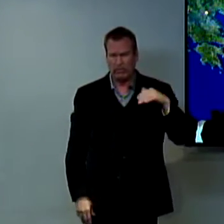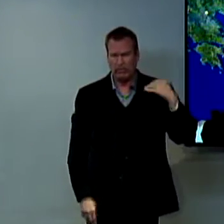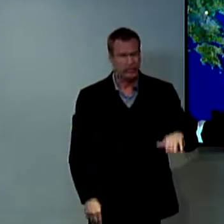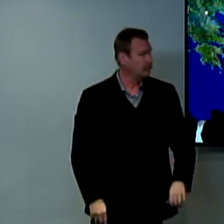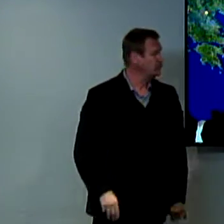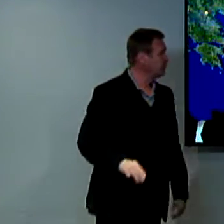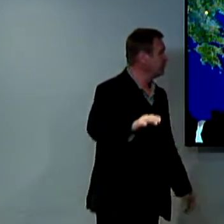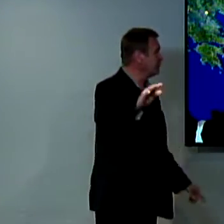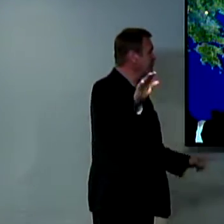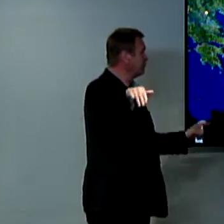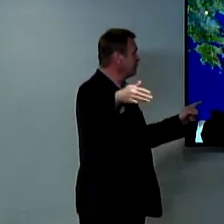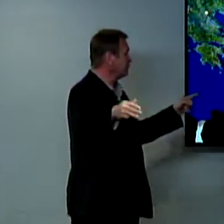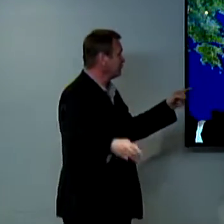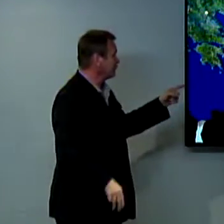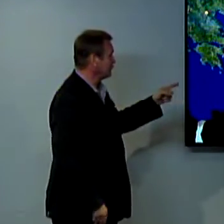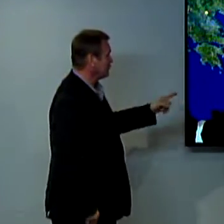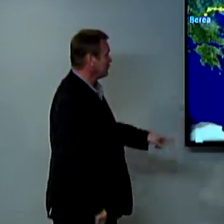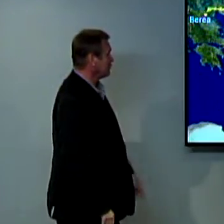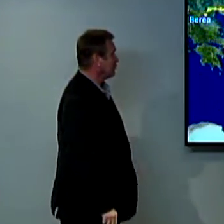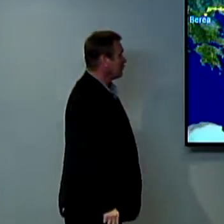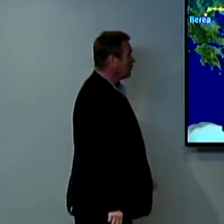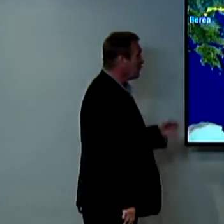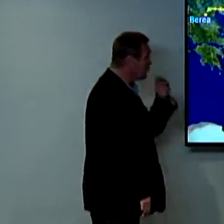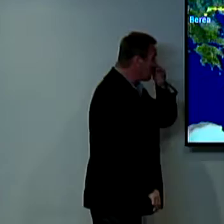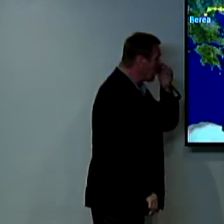they made Jason and the others post bond and let them go